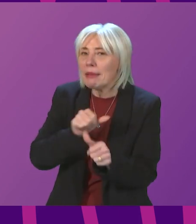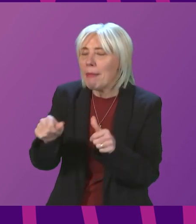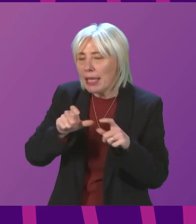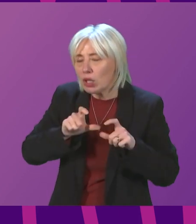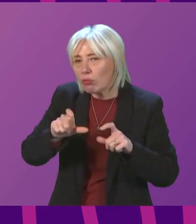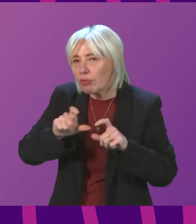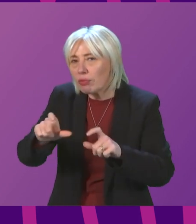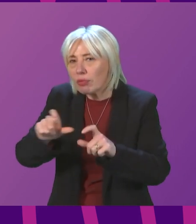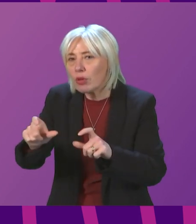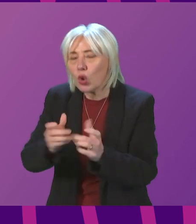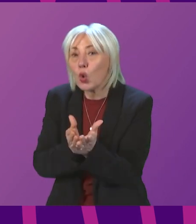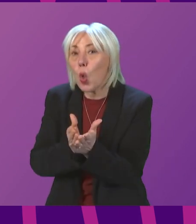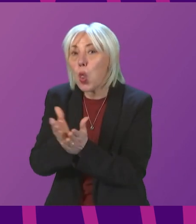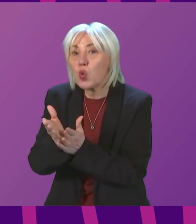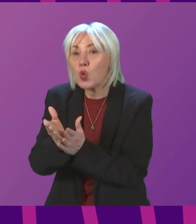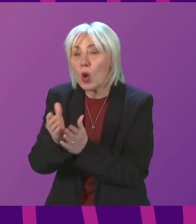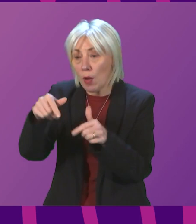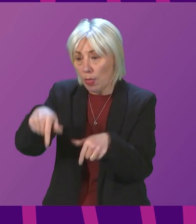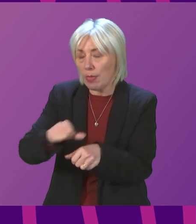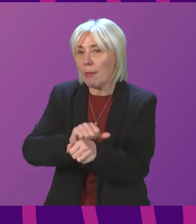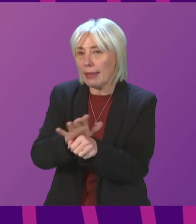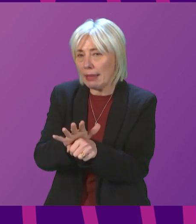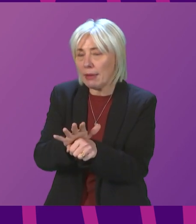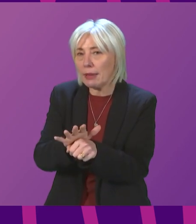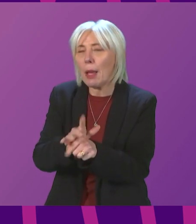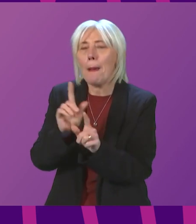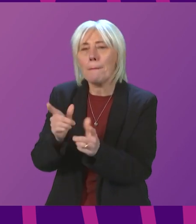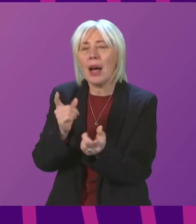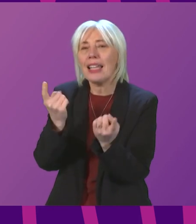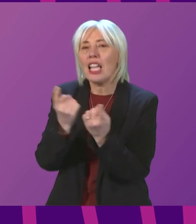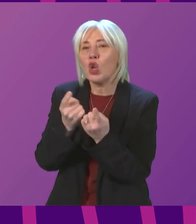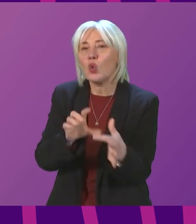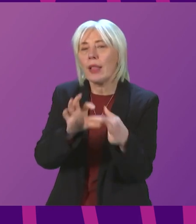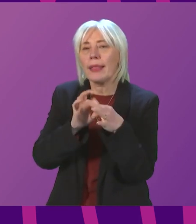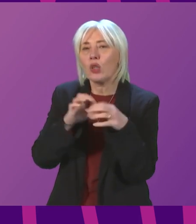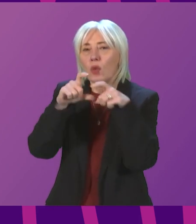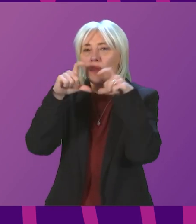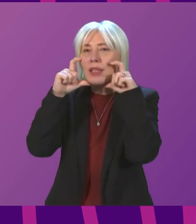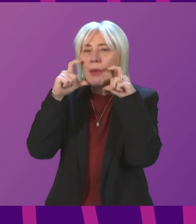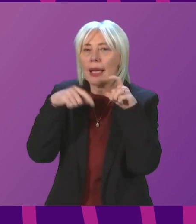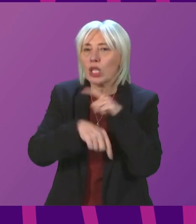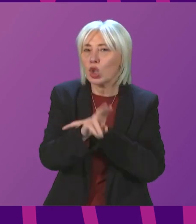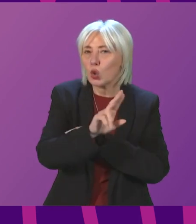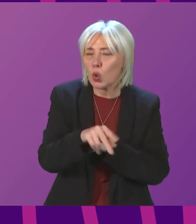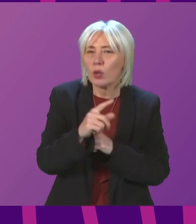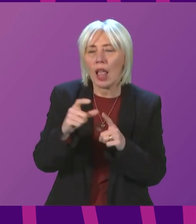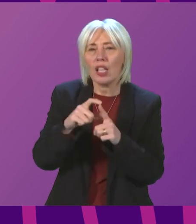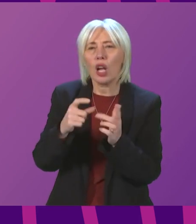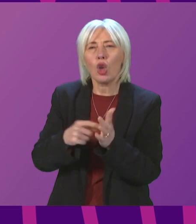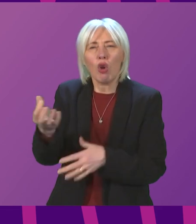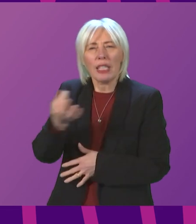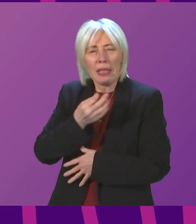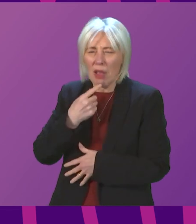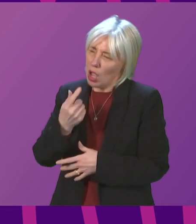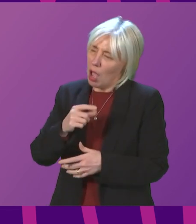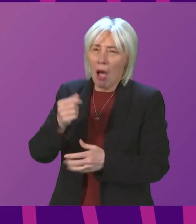through the remainder of this pandemic. On the issue of face masks in schools, Douglas Ross asked me, why is it adults can